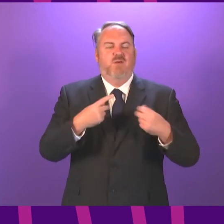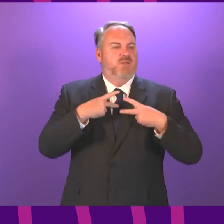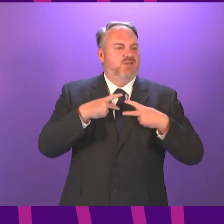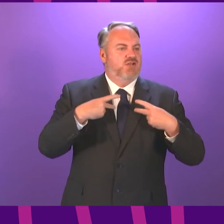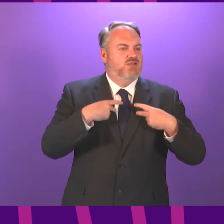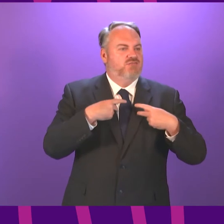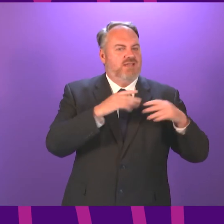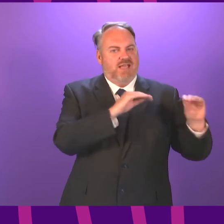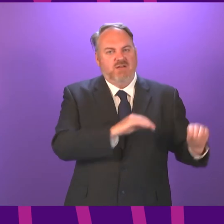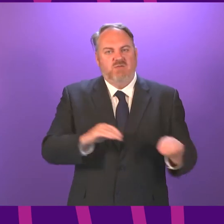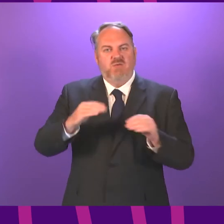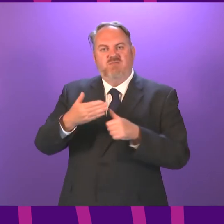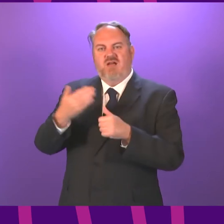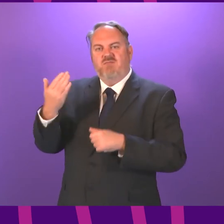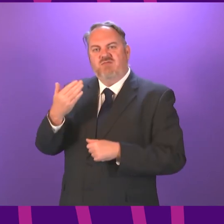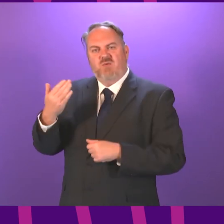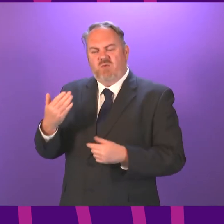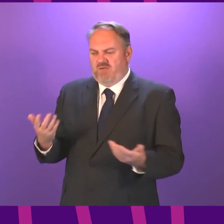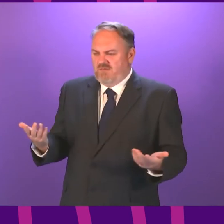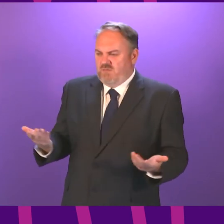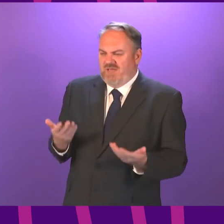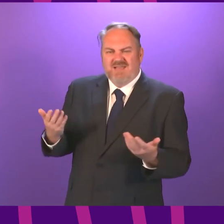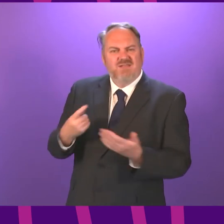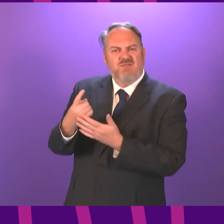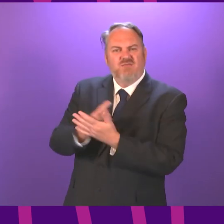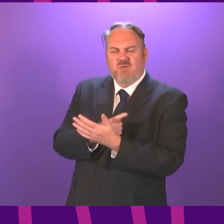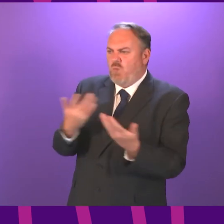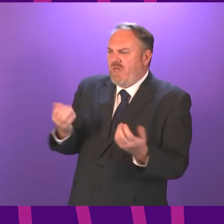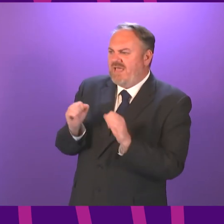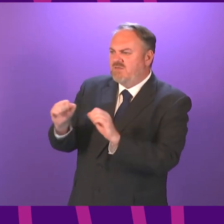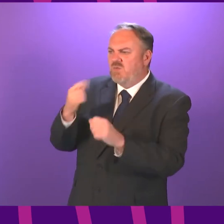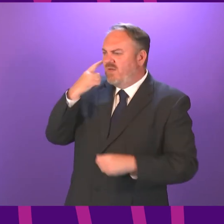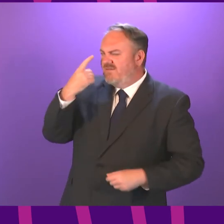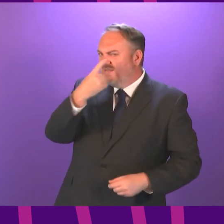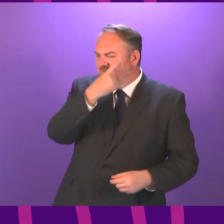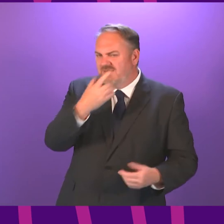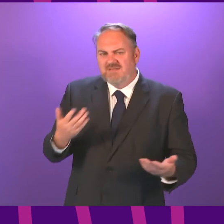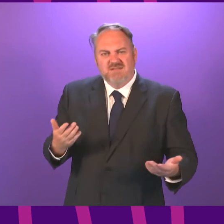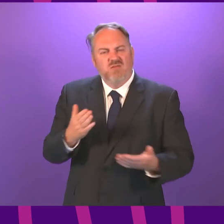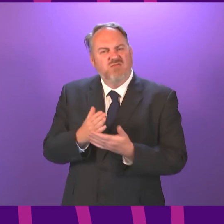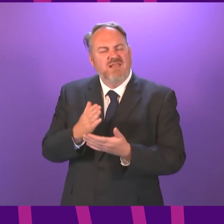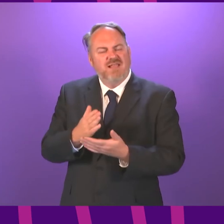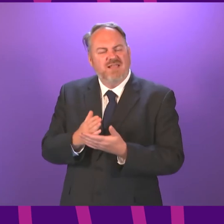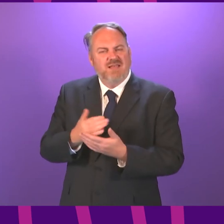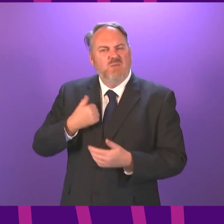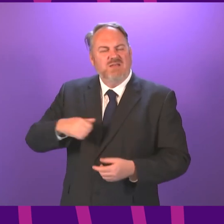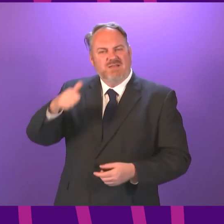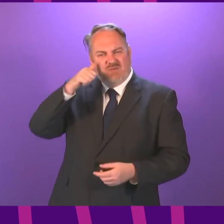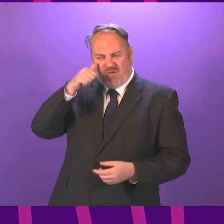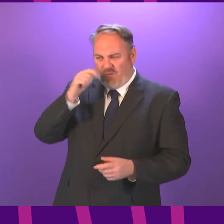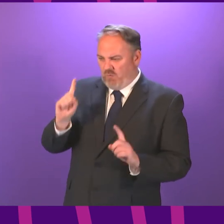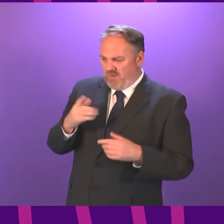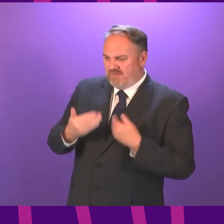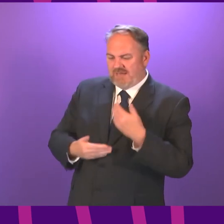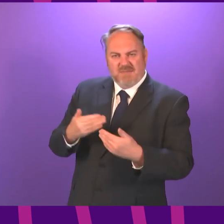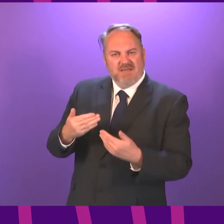Minister referenced apparent anomalies in the rules, but she hasn't said anything about what she'll do about those, if anything. So can I ask the First